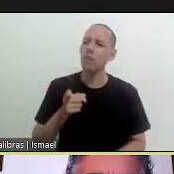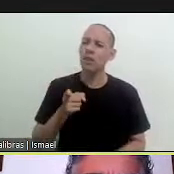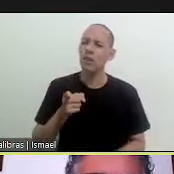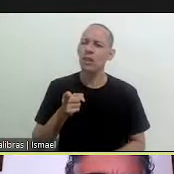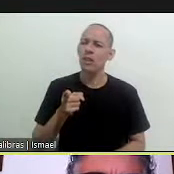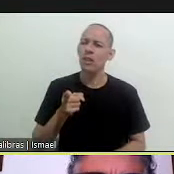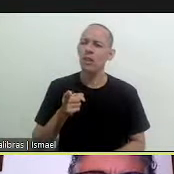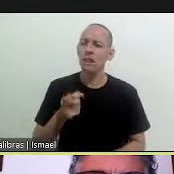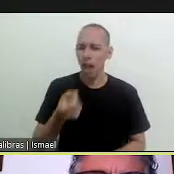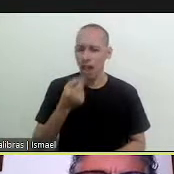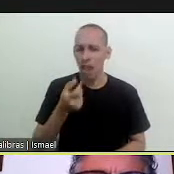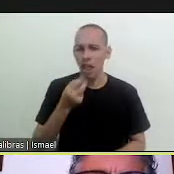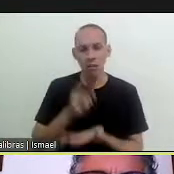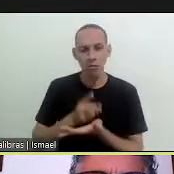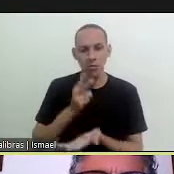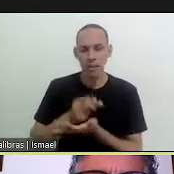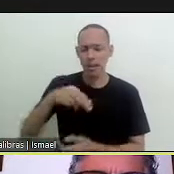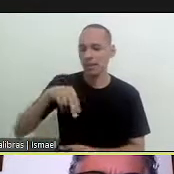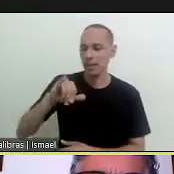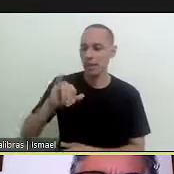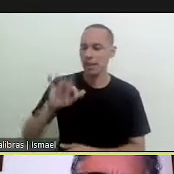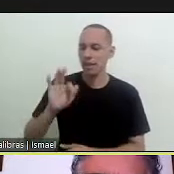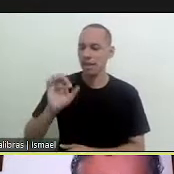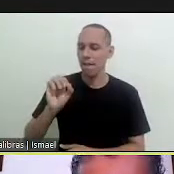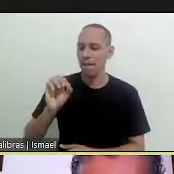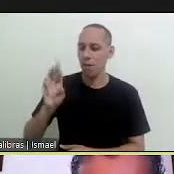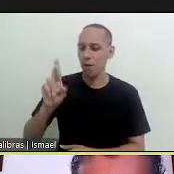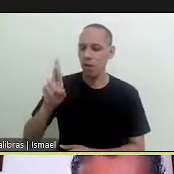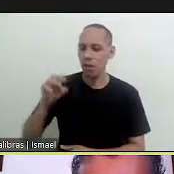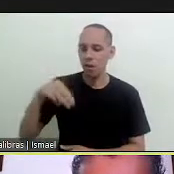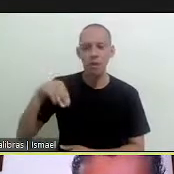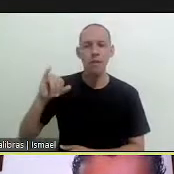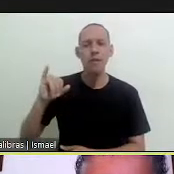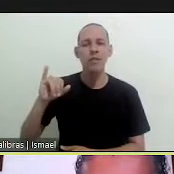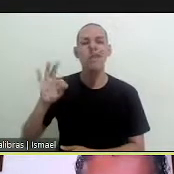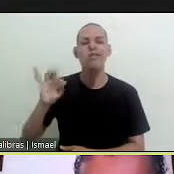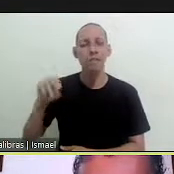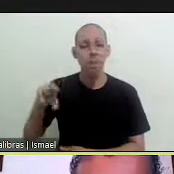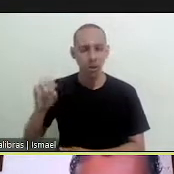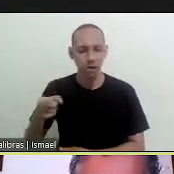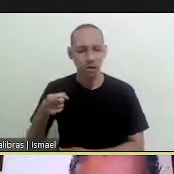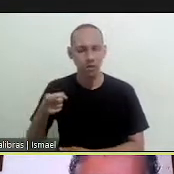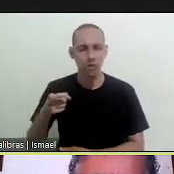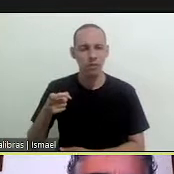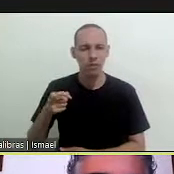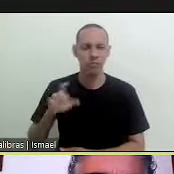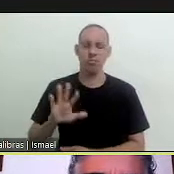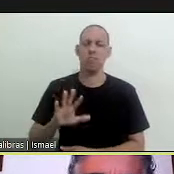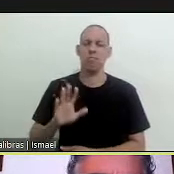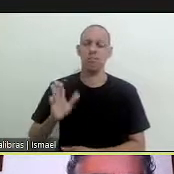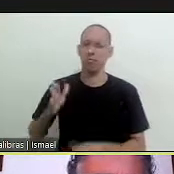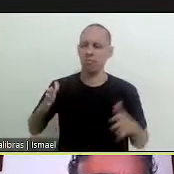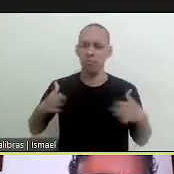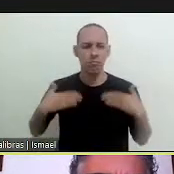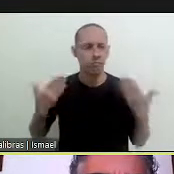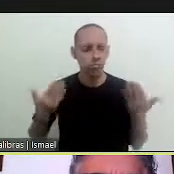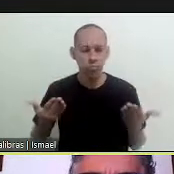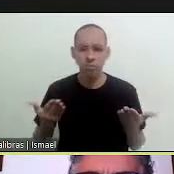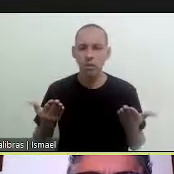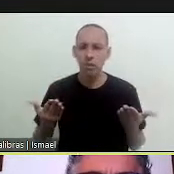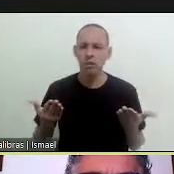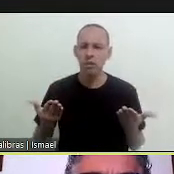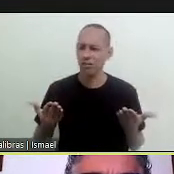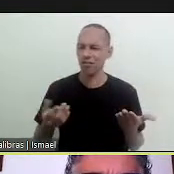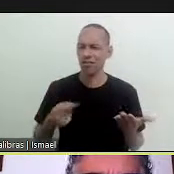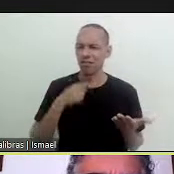person said you will not stop taking nephrotemox until you become negative i got shocked